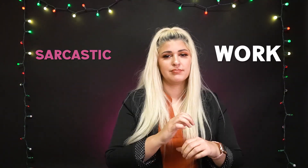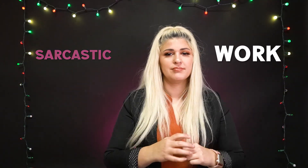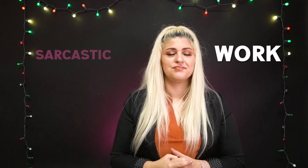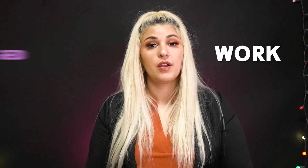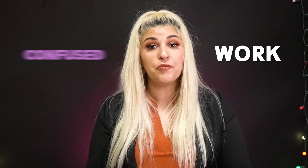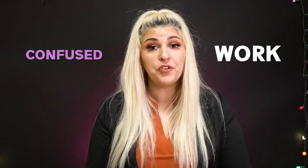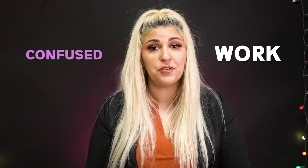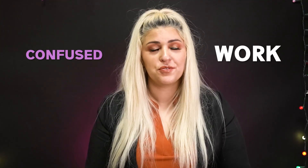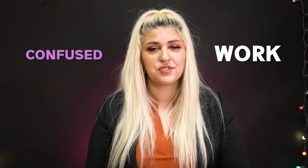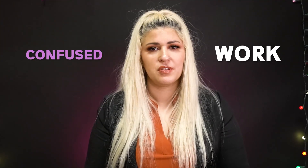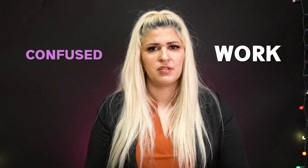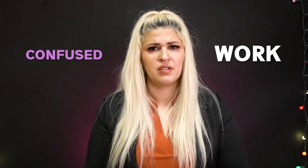confused